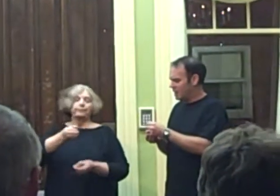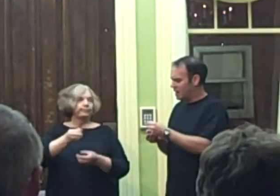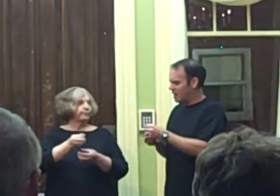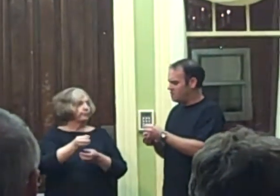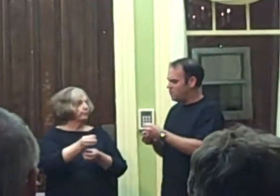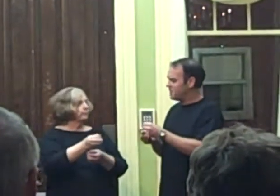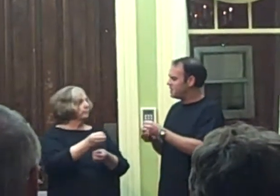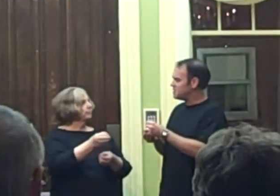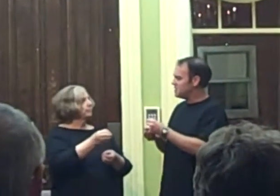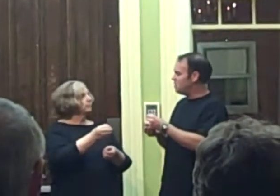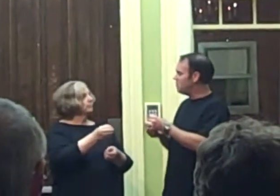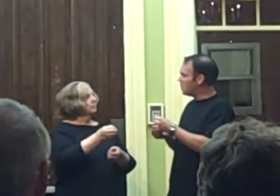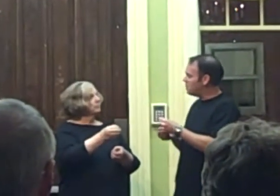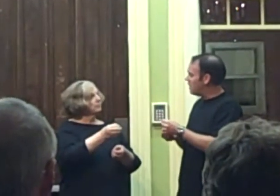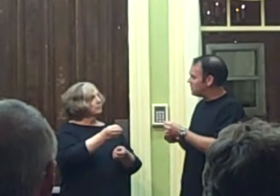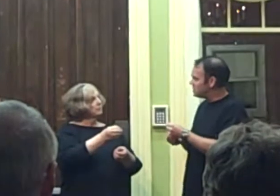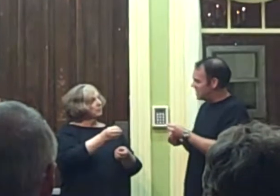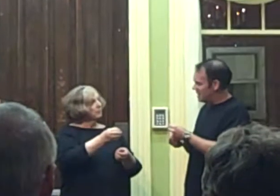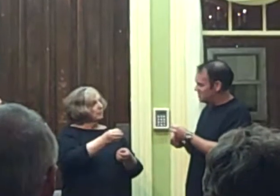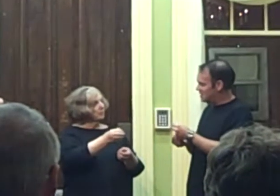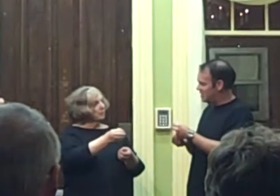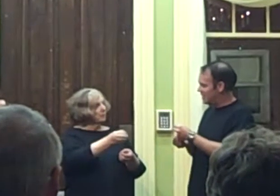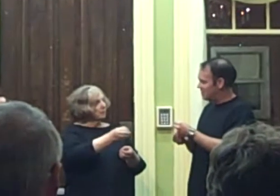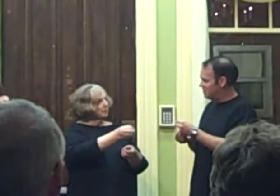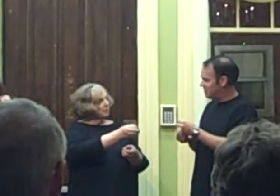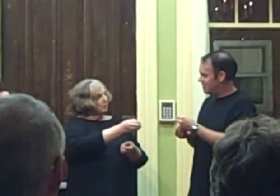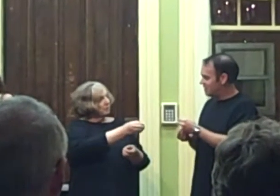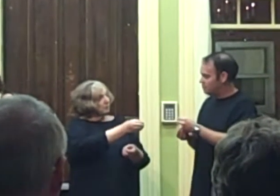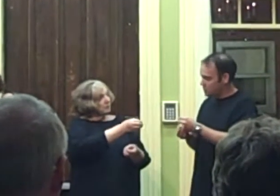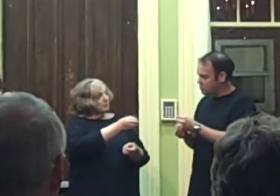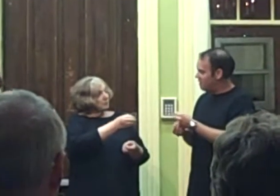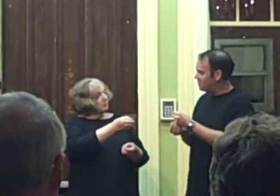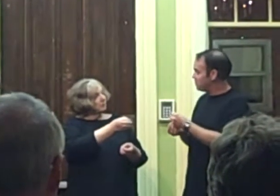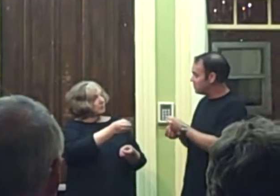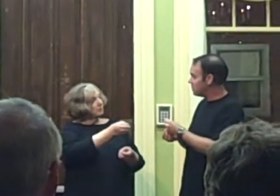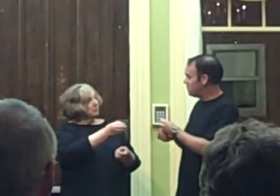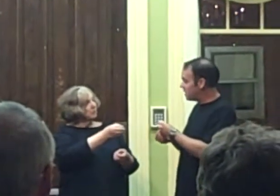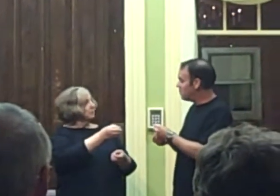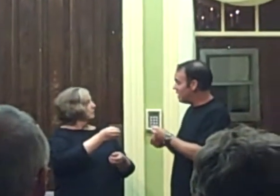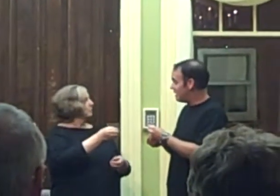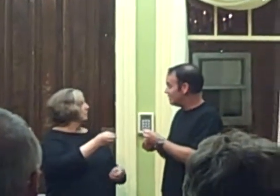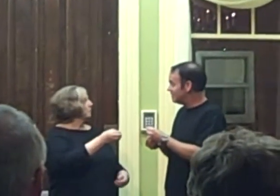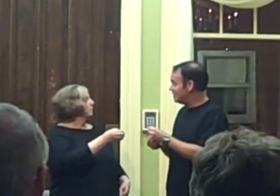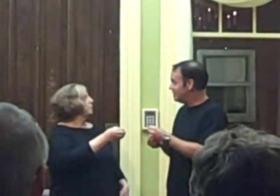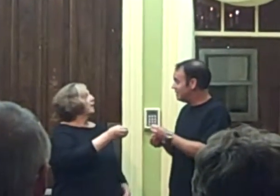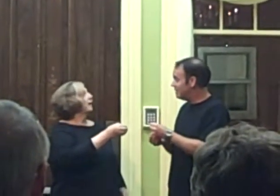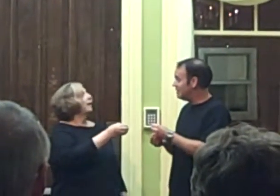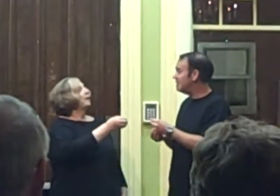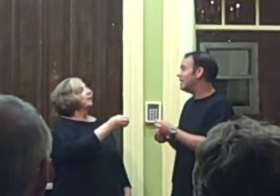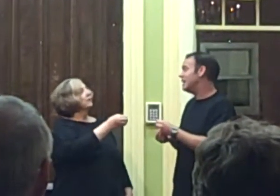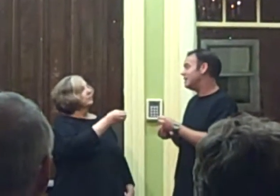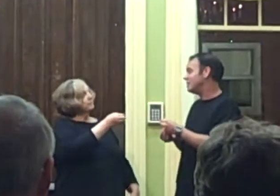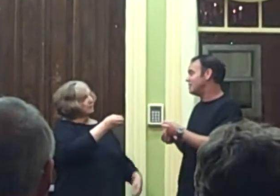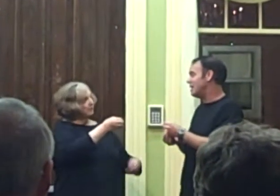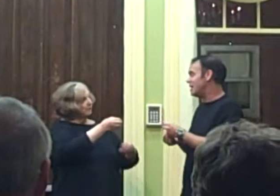I'm wanting to know more about this county. I've been traveling for quite a while. Oh, you have. Yes, yes.